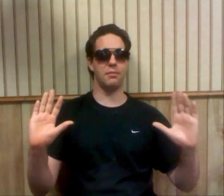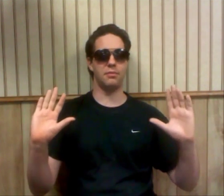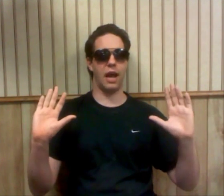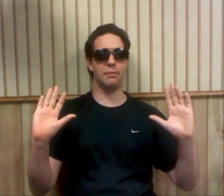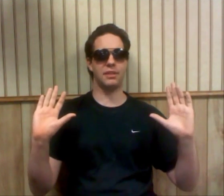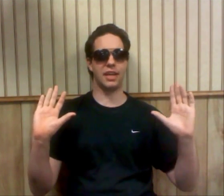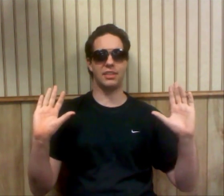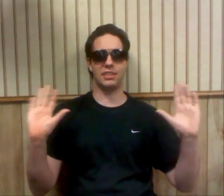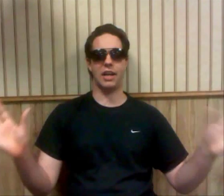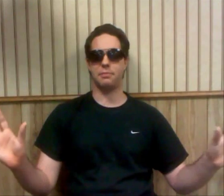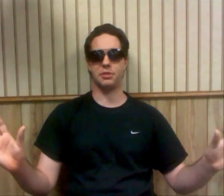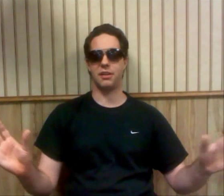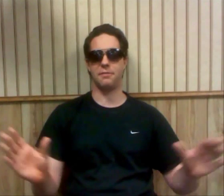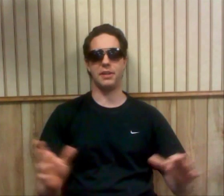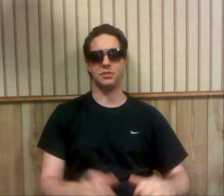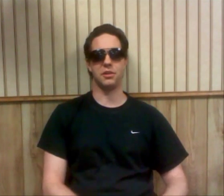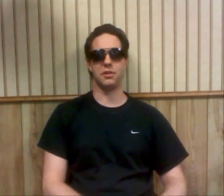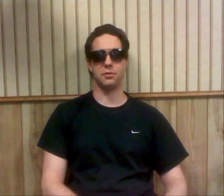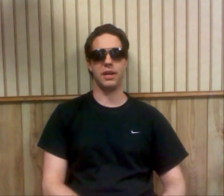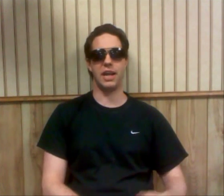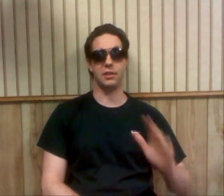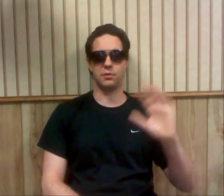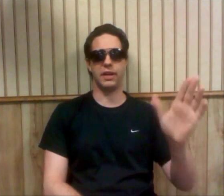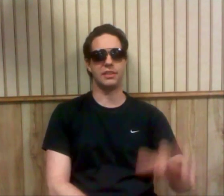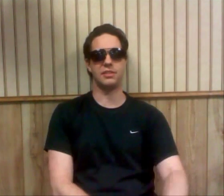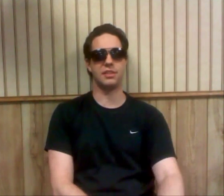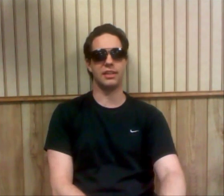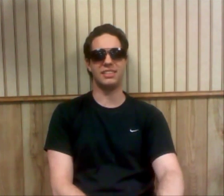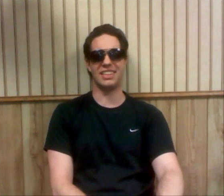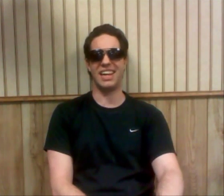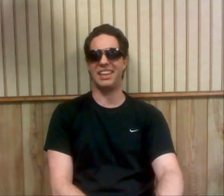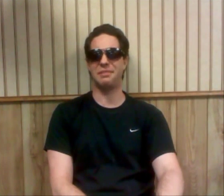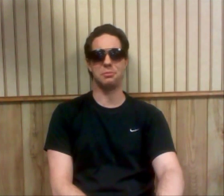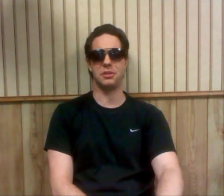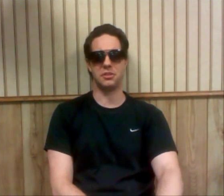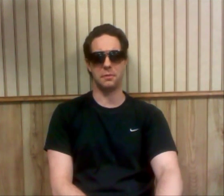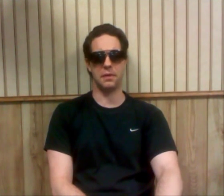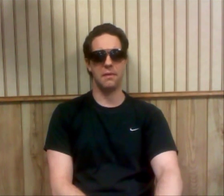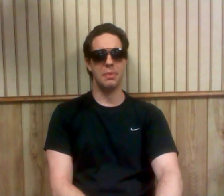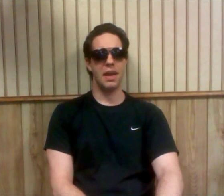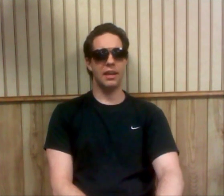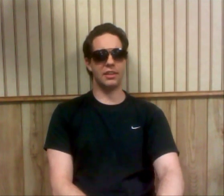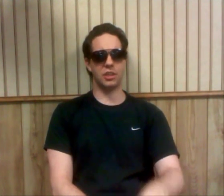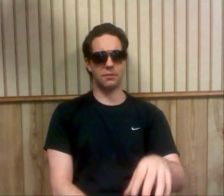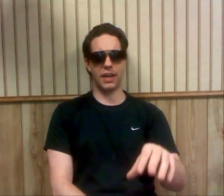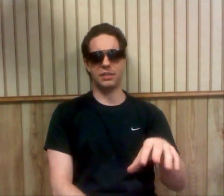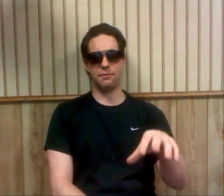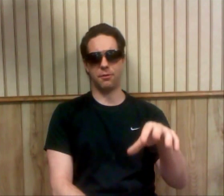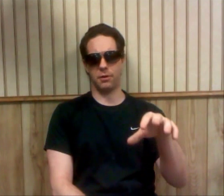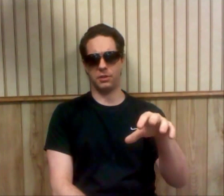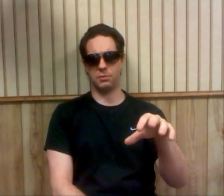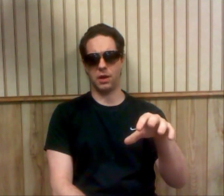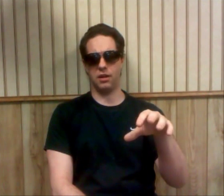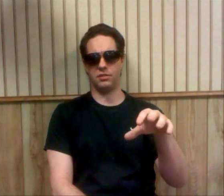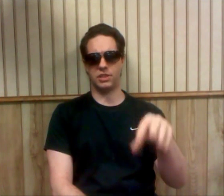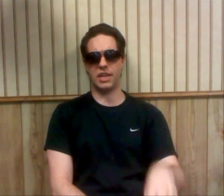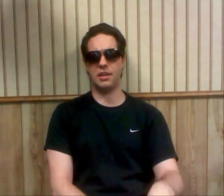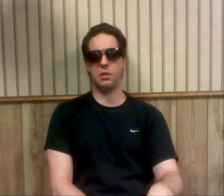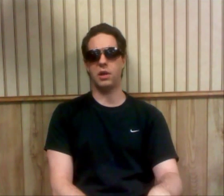I'm going to say at least 90% of the fans agree and the critics think, yeah, that was pretty stupid. The justification for it was, well, Cena lost